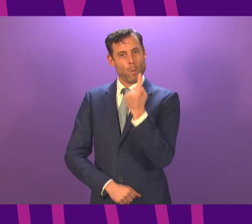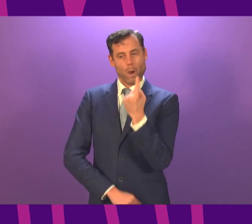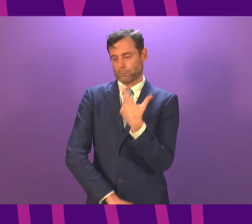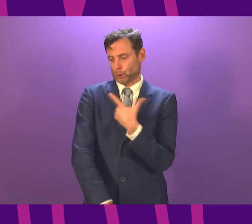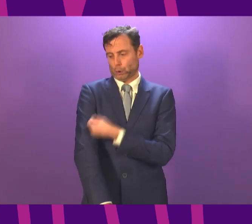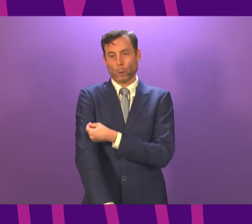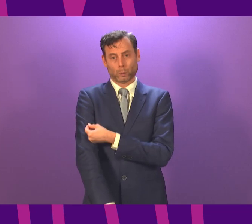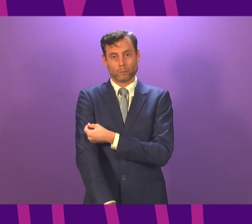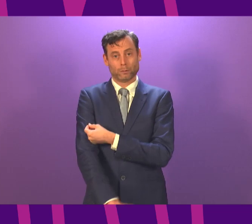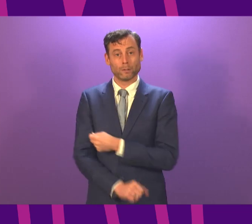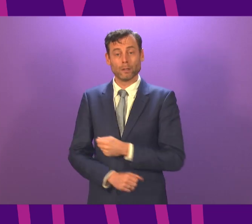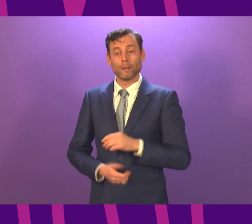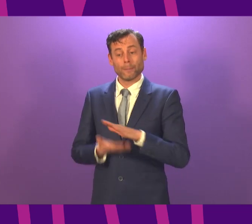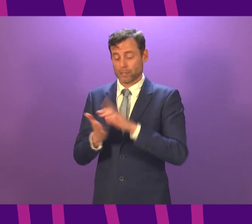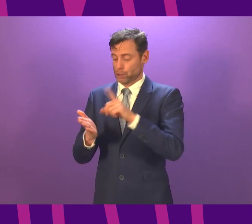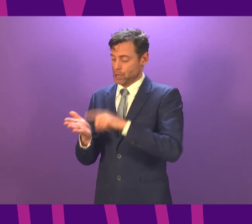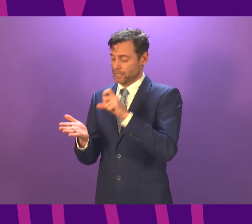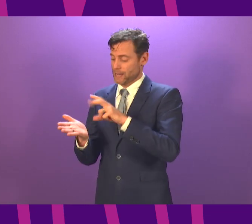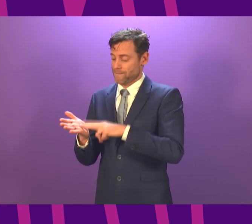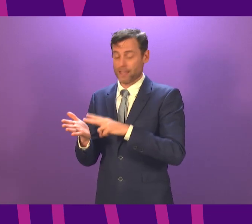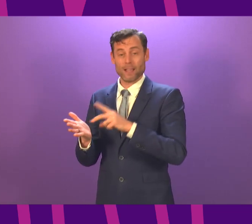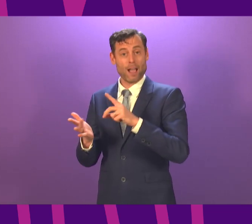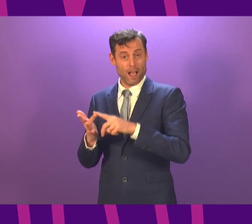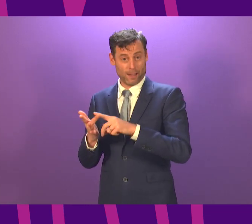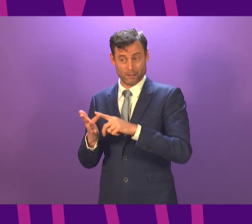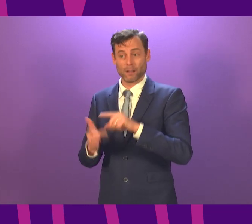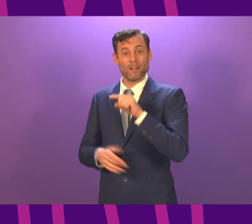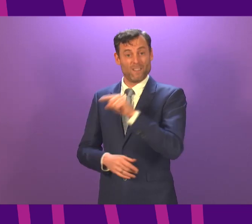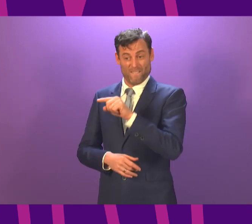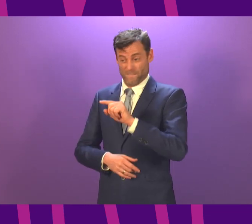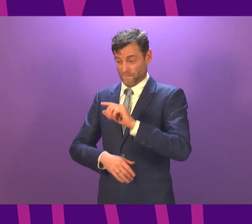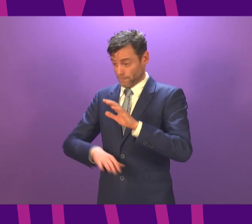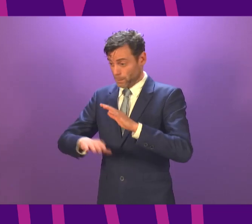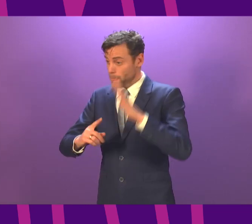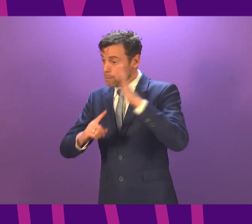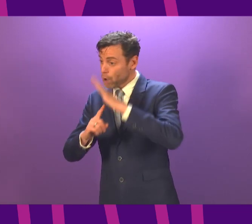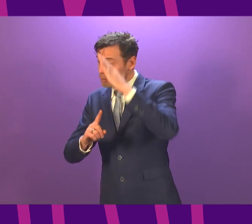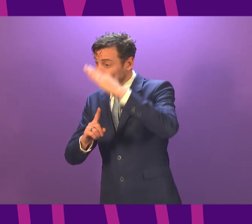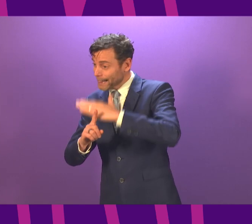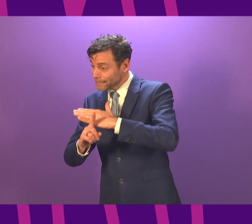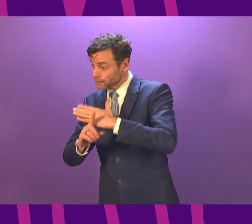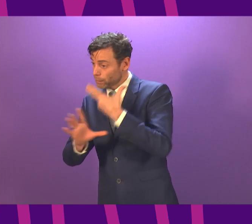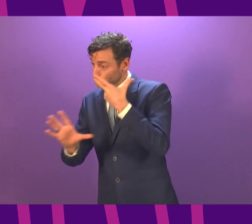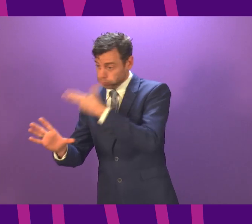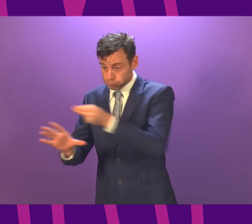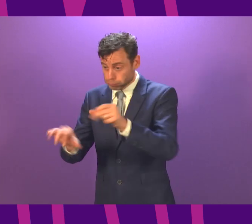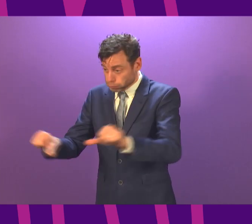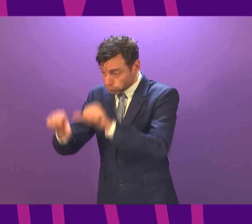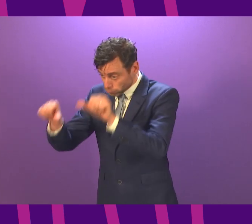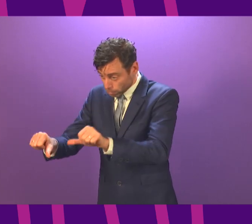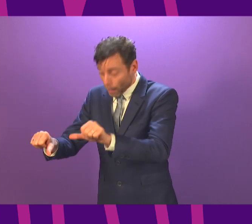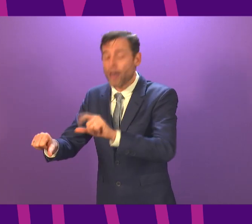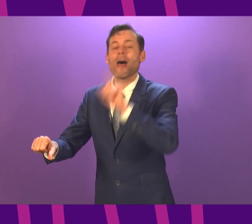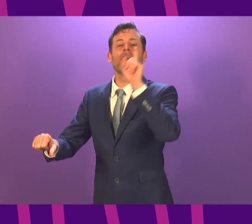JCVI priority list and comprises more than two and a half million people. Once everyone on the priority list has been vaccinated, we will